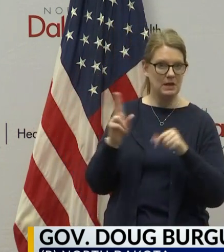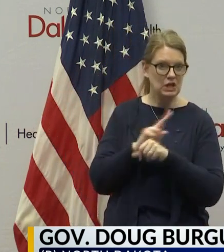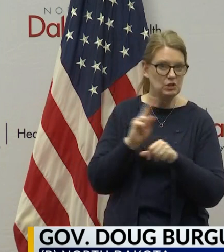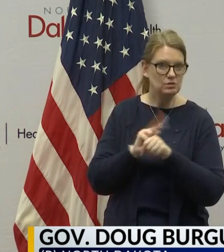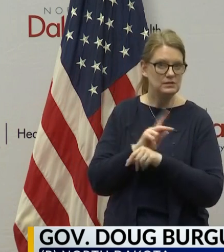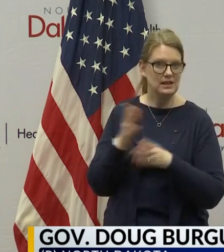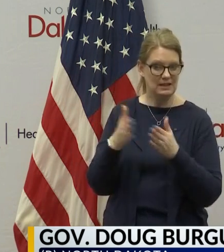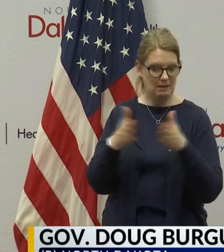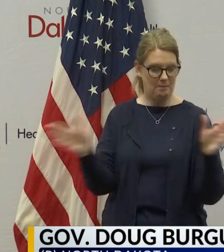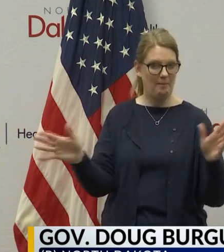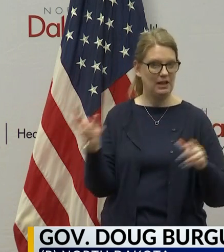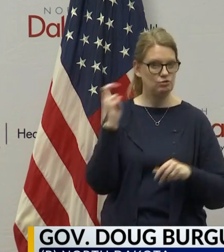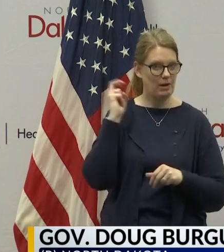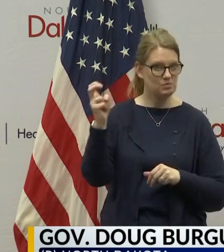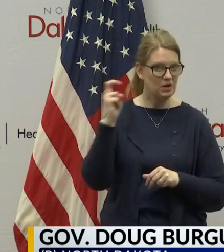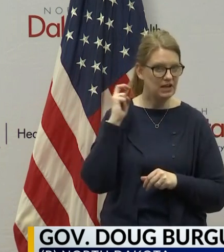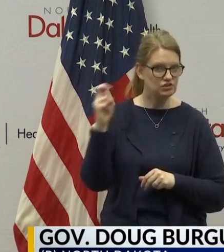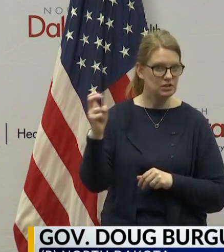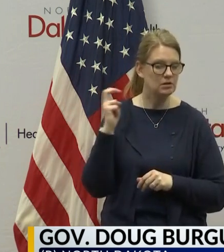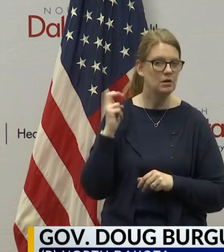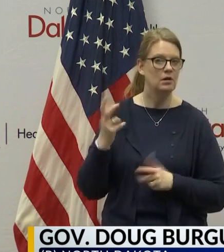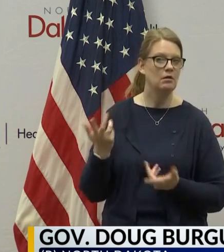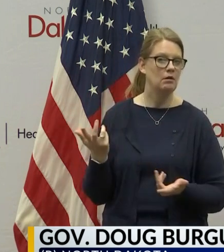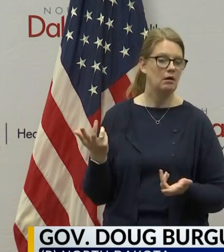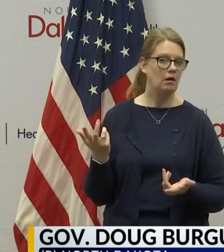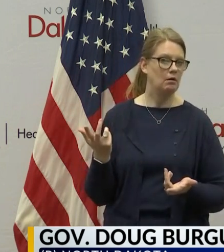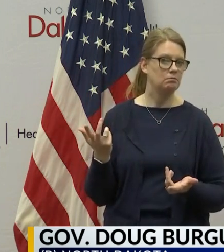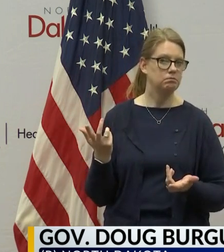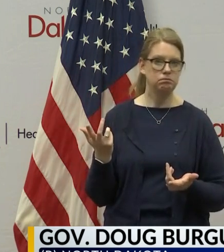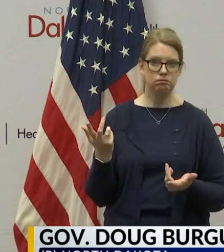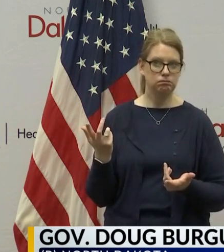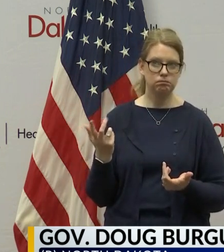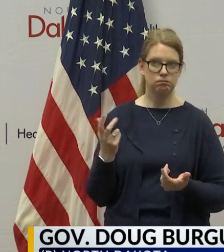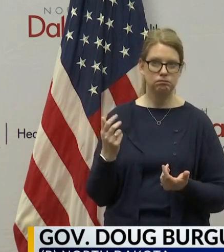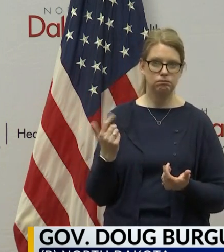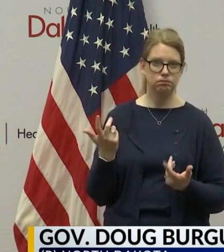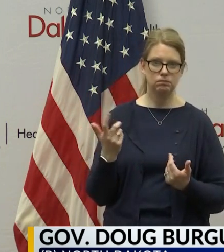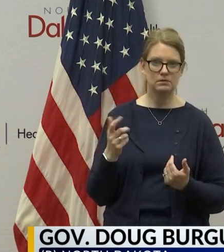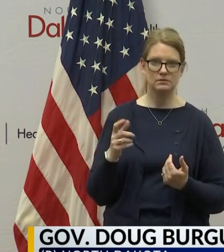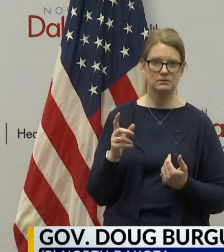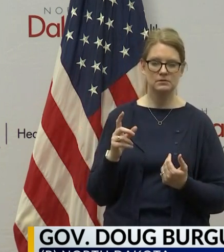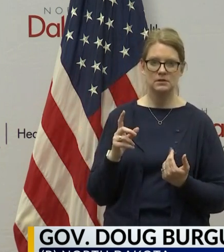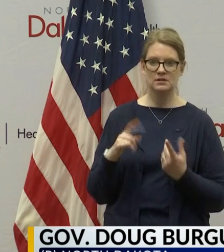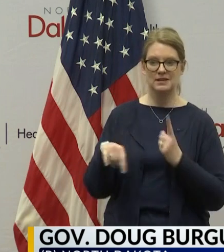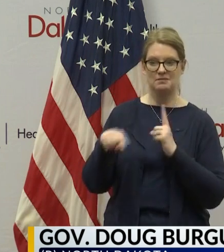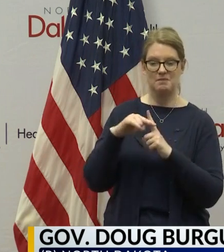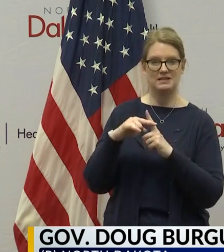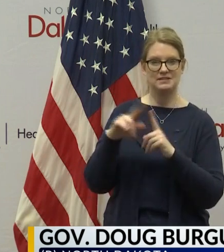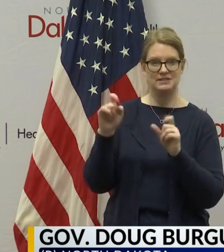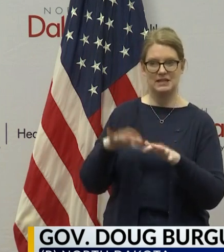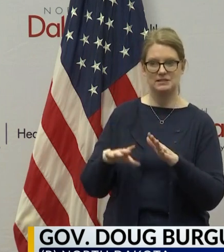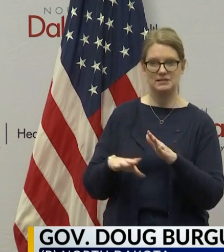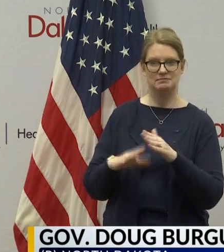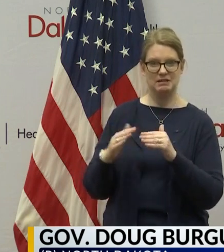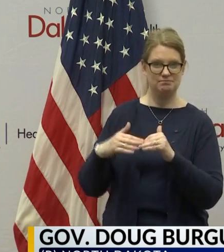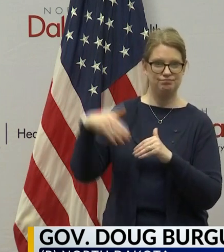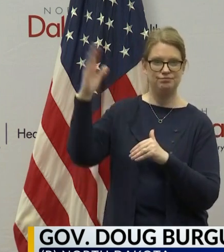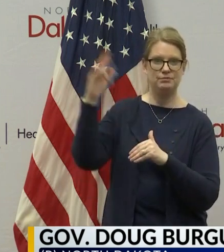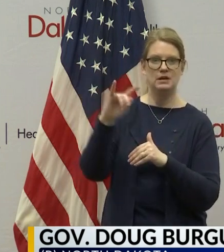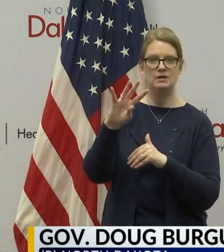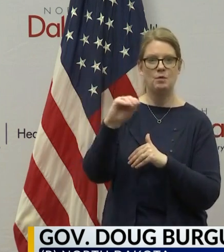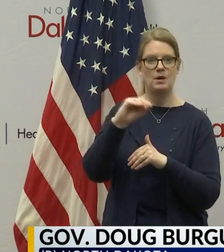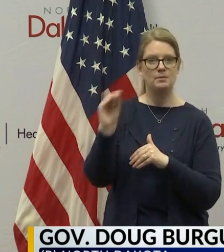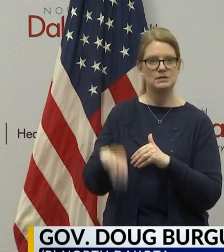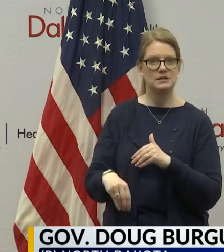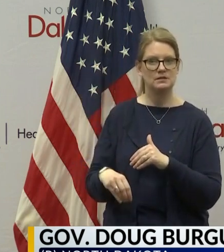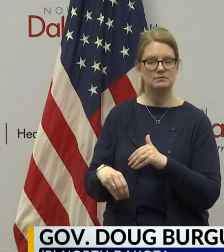public transportation and you've got rates of, you know, these rates of positive testing north of 40 percent, you